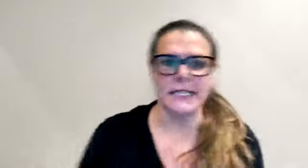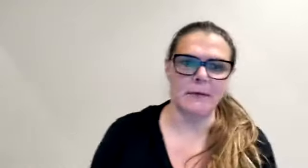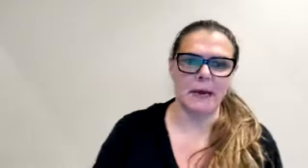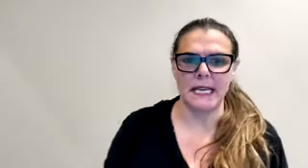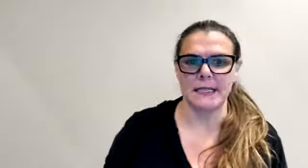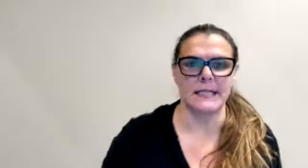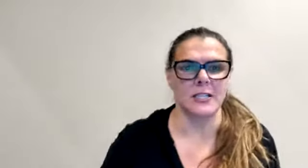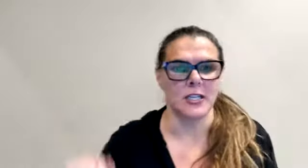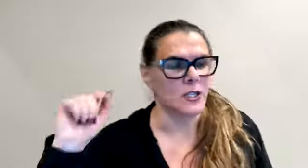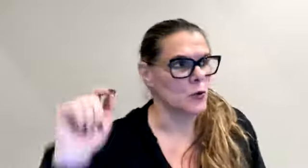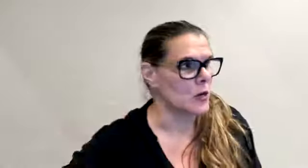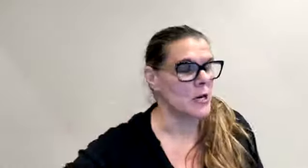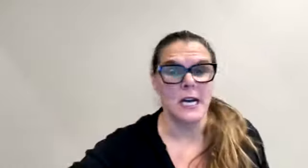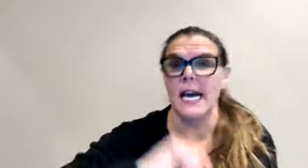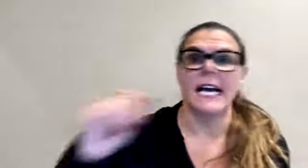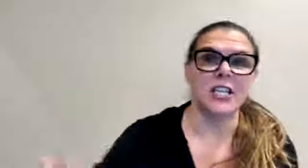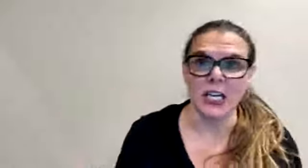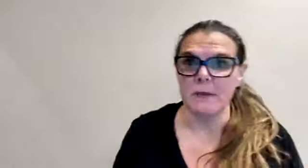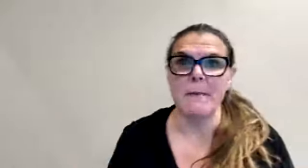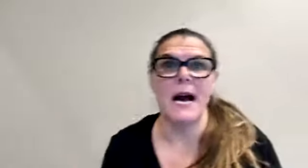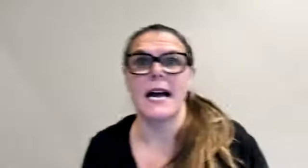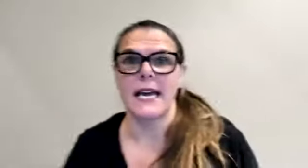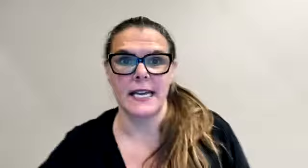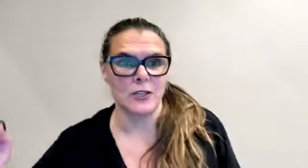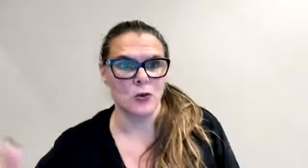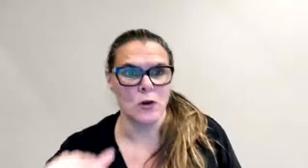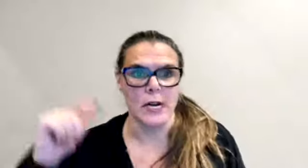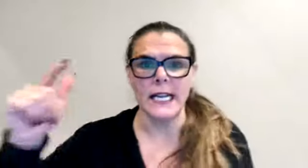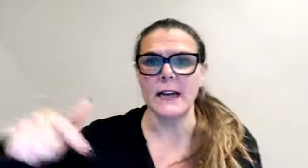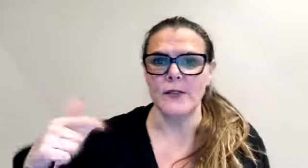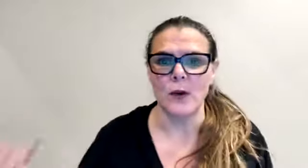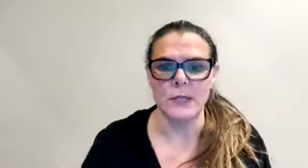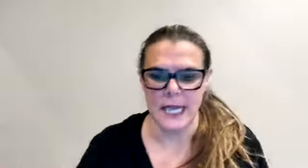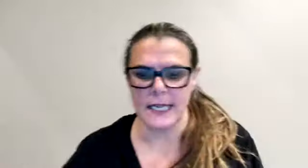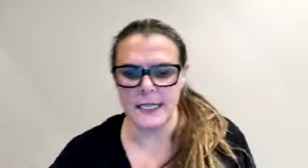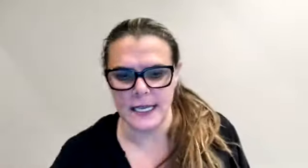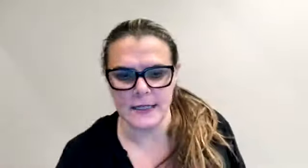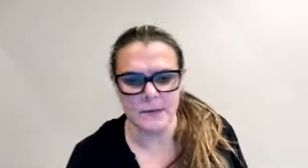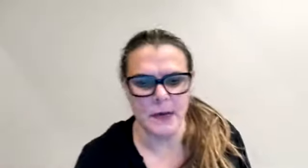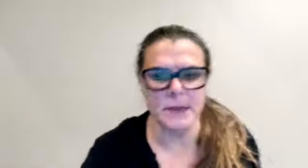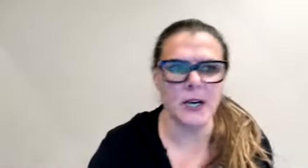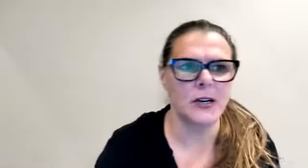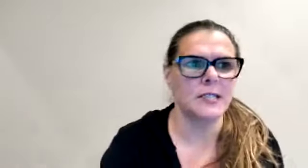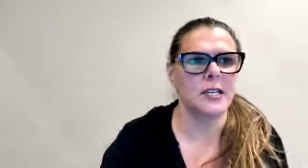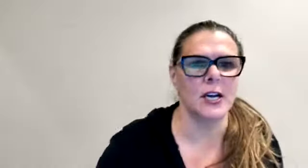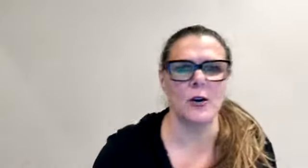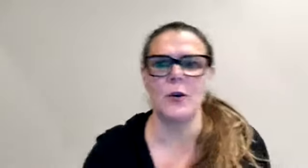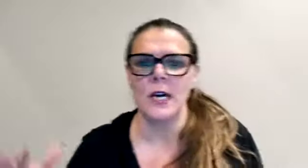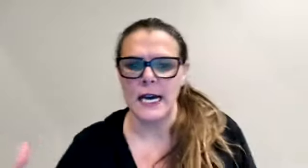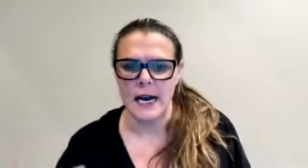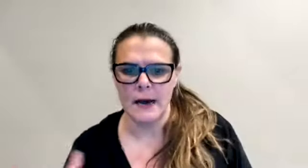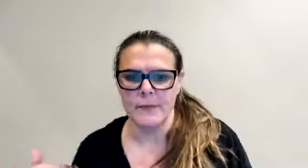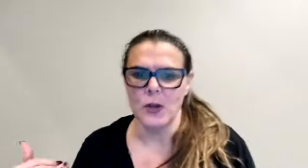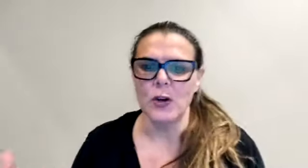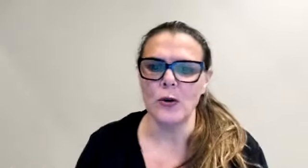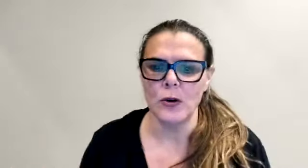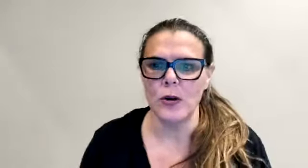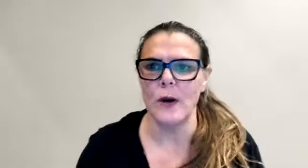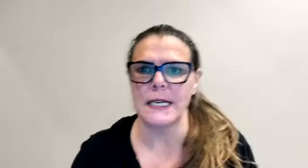time making decisions, or I change my mind, or any of those kinds of things. I'm curious to know who has